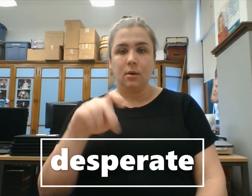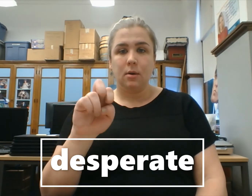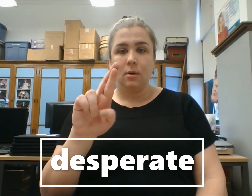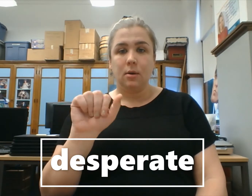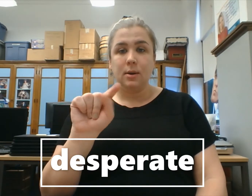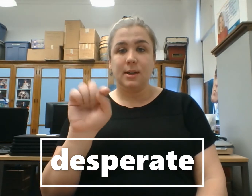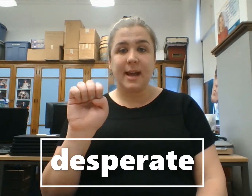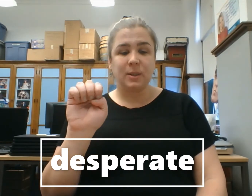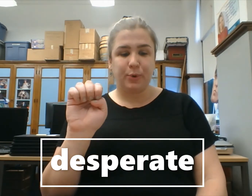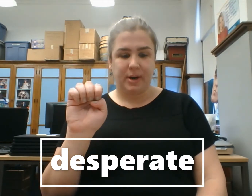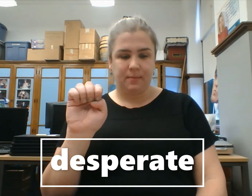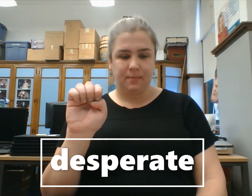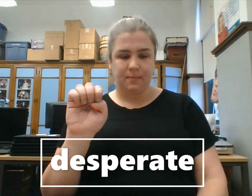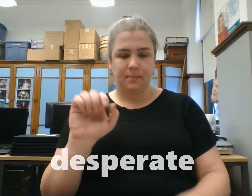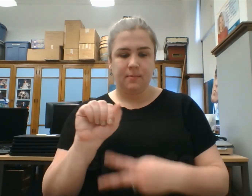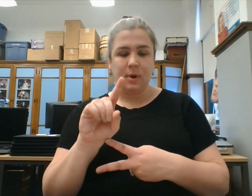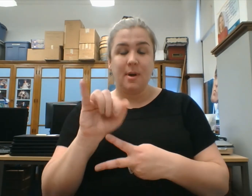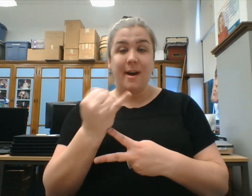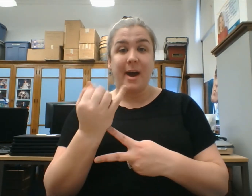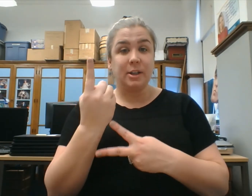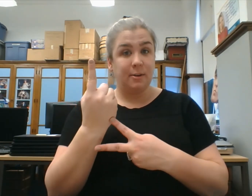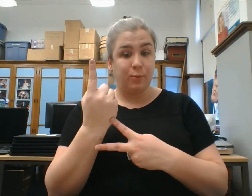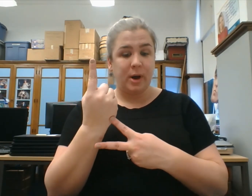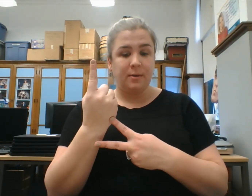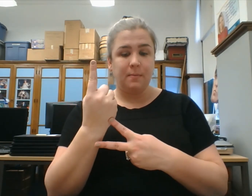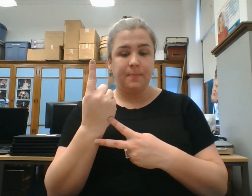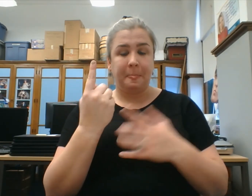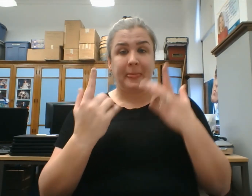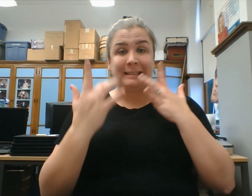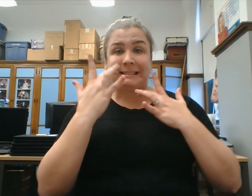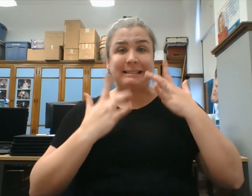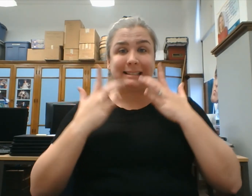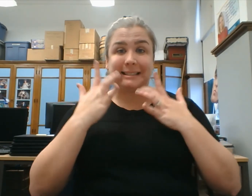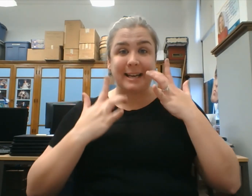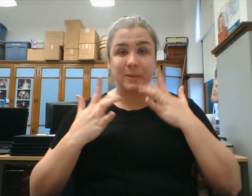Desperate. Adjective 1. Desperate.